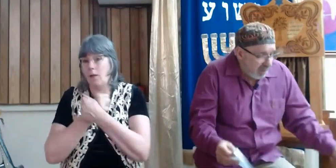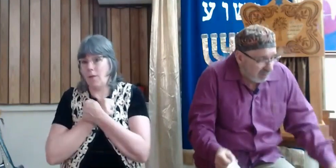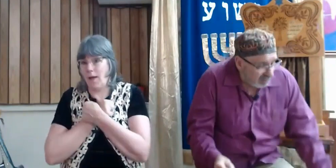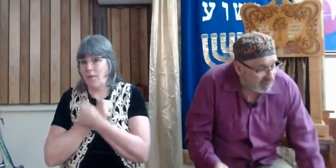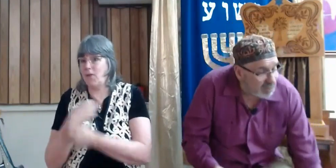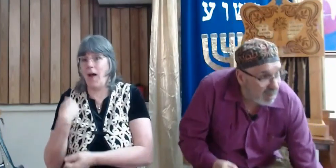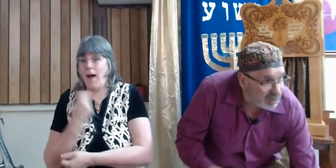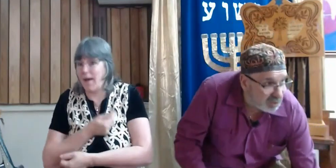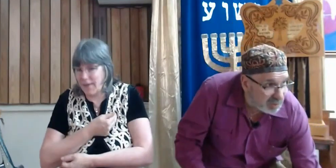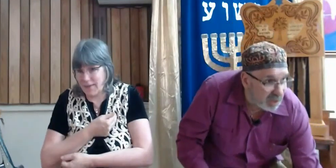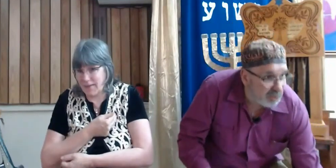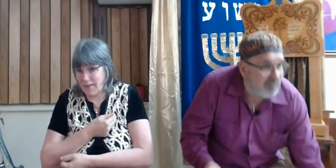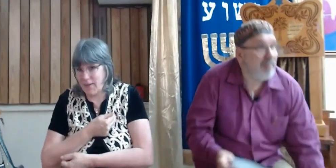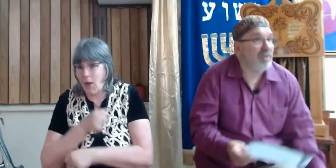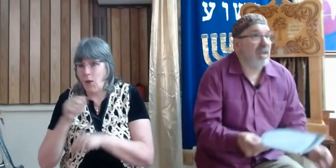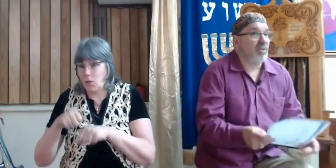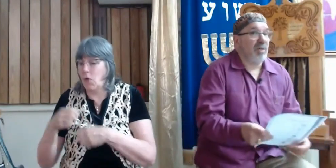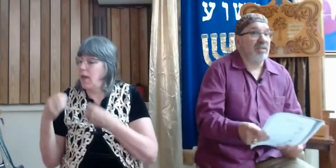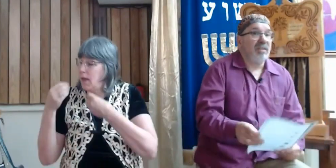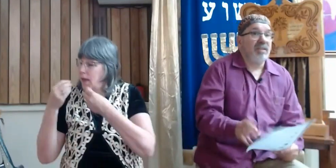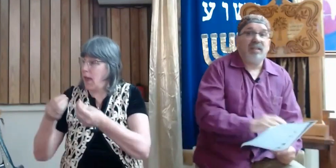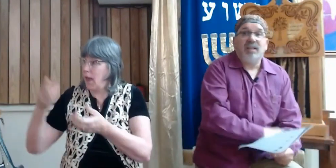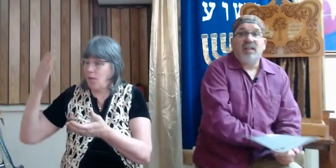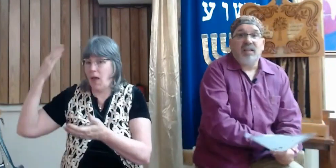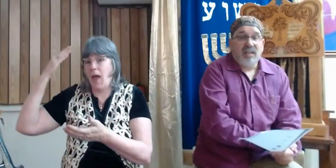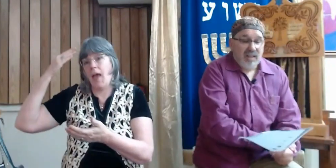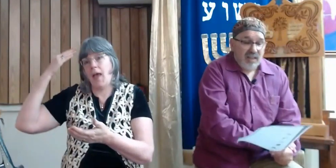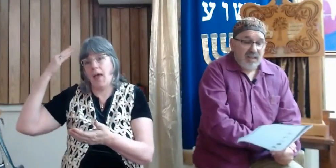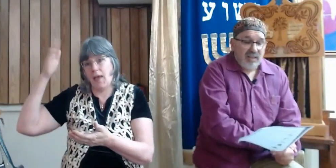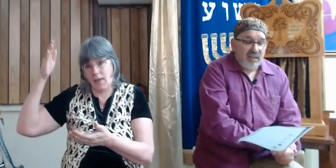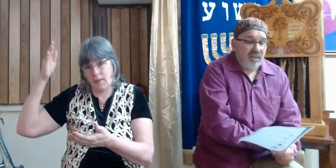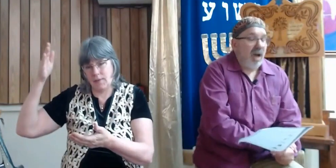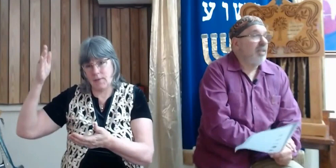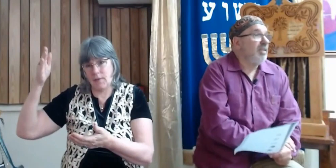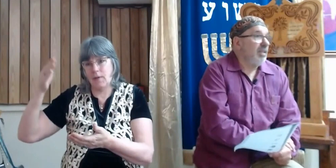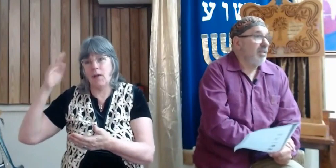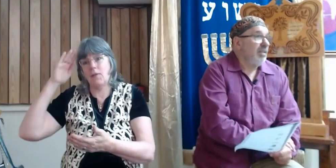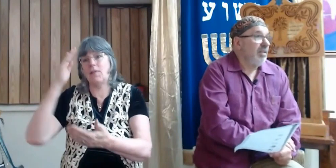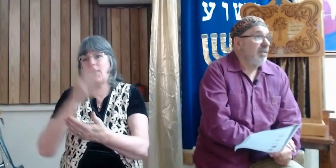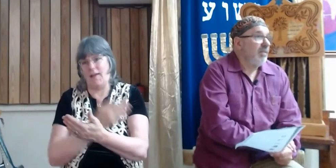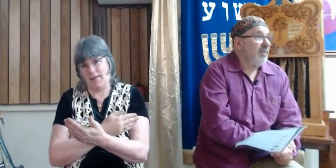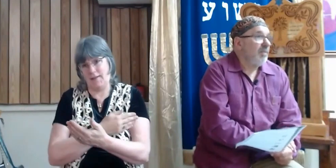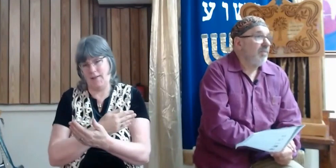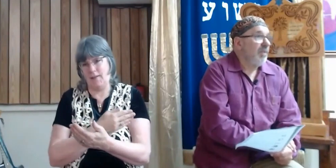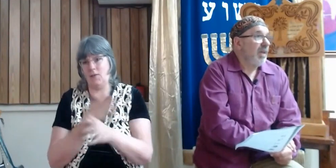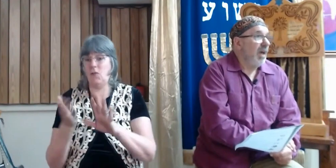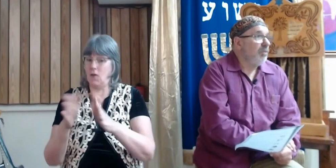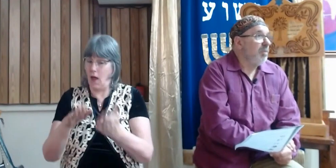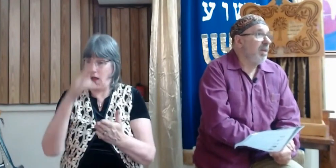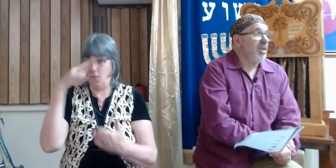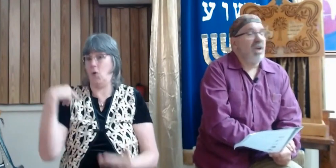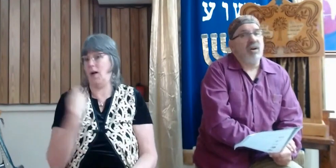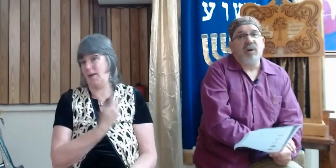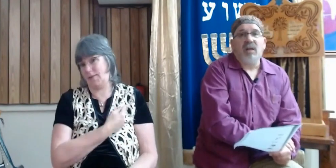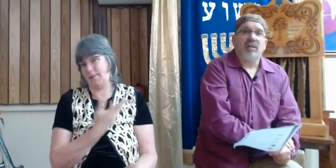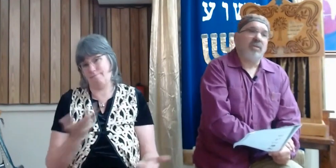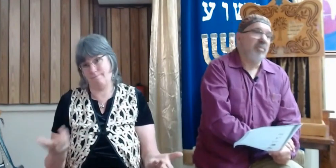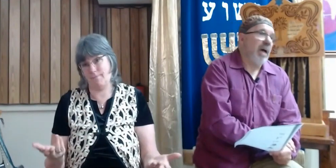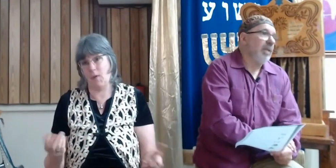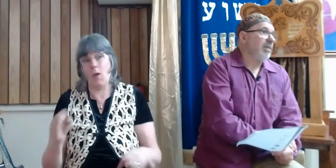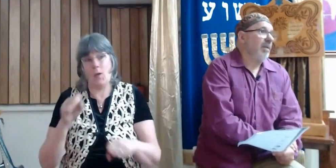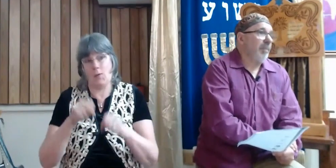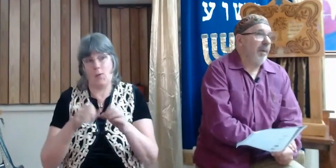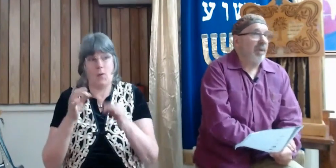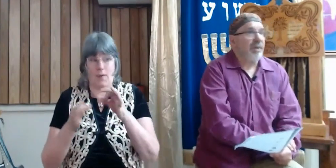after we answer this question, we've got to remember that's what God did. And we might say, yeah, well,